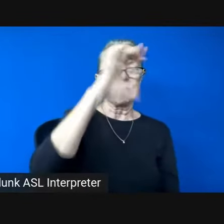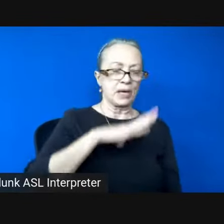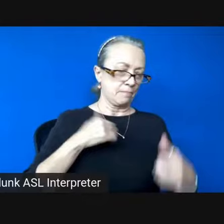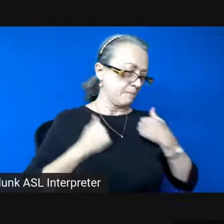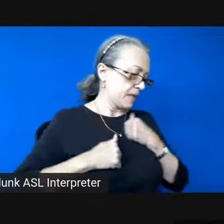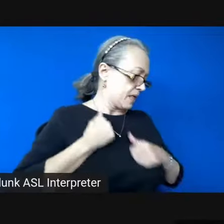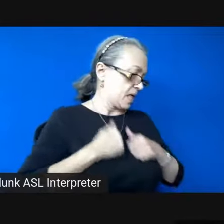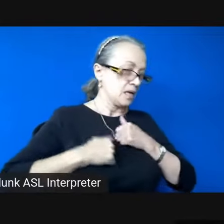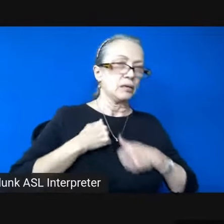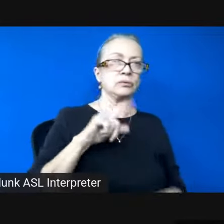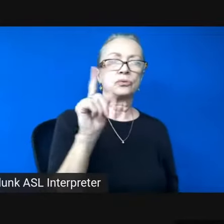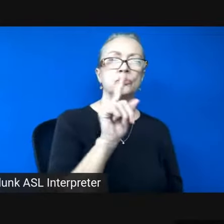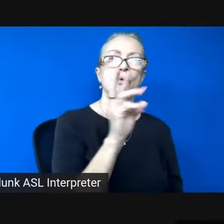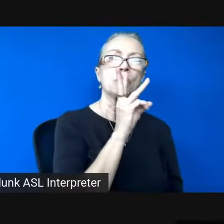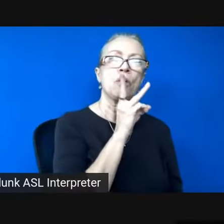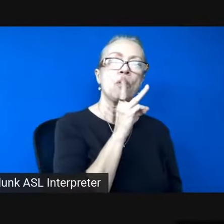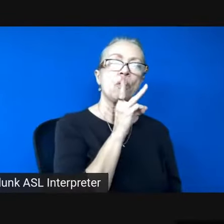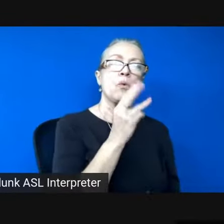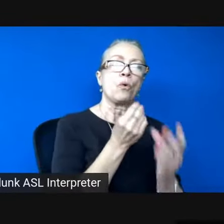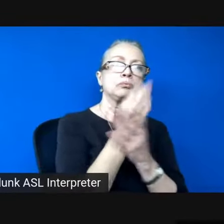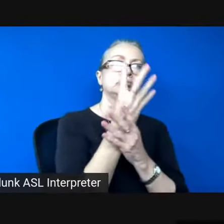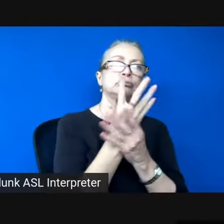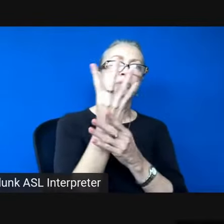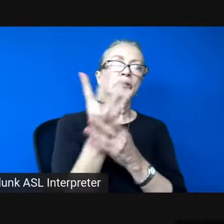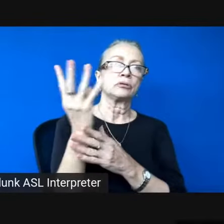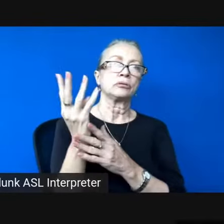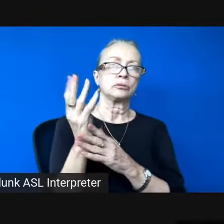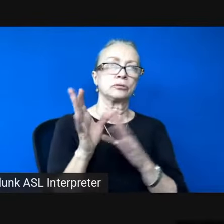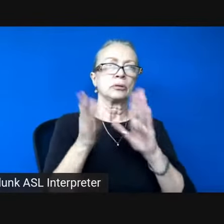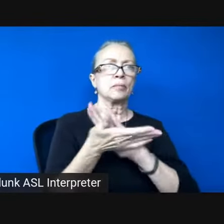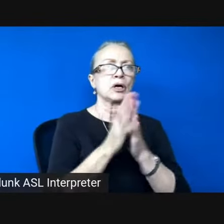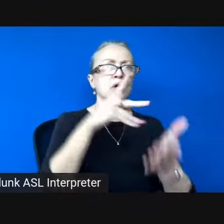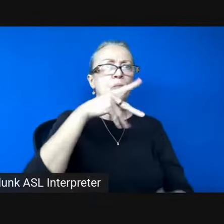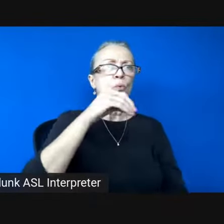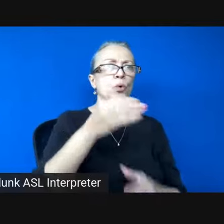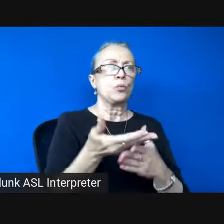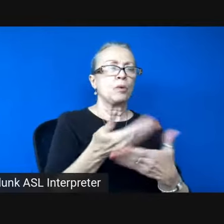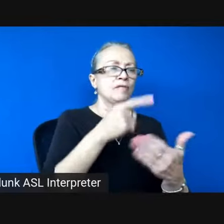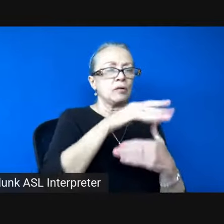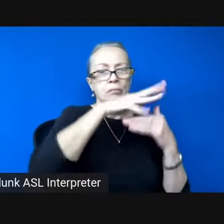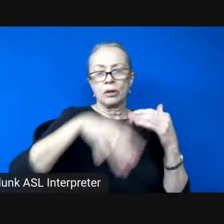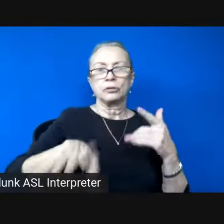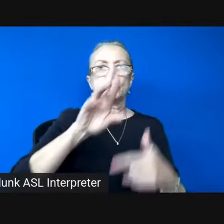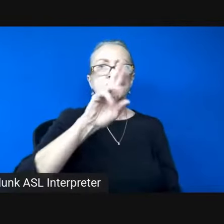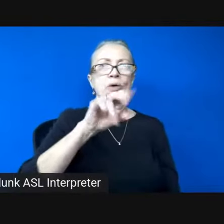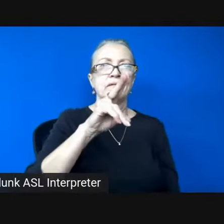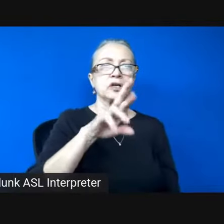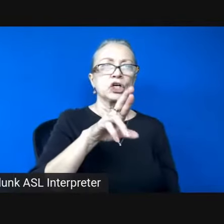water forms a pool before it drains into the river a mechanic